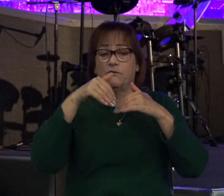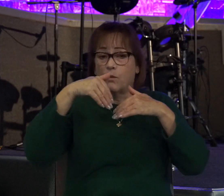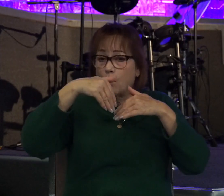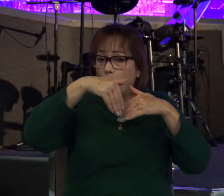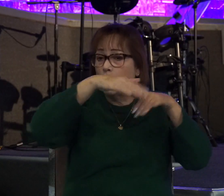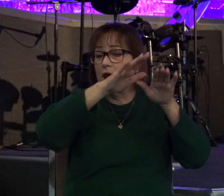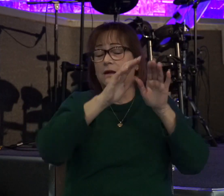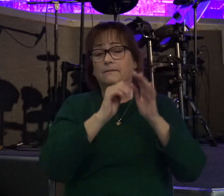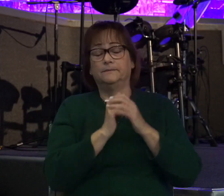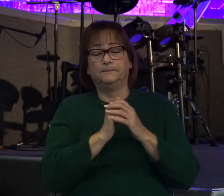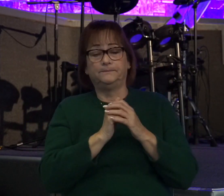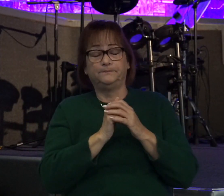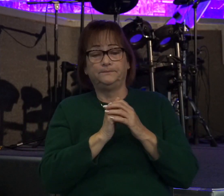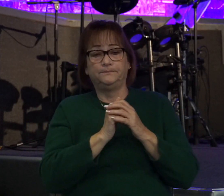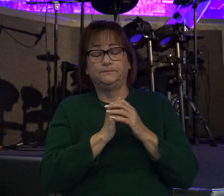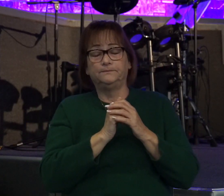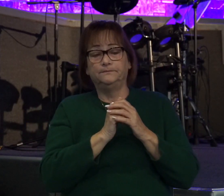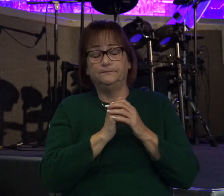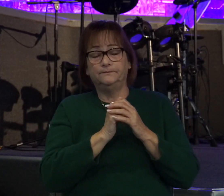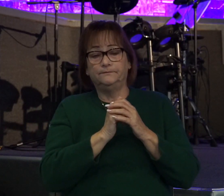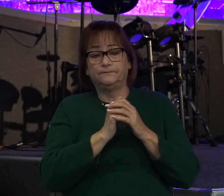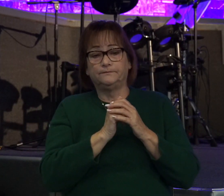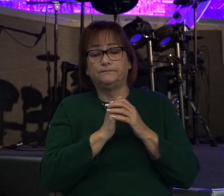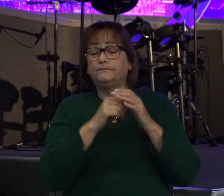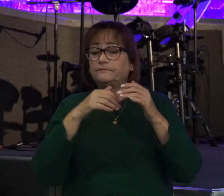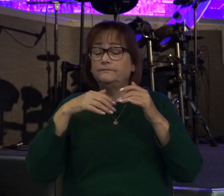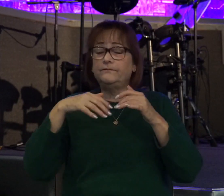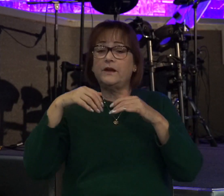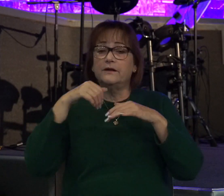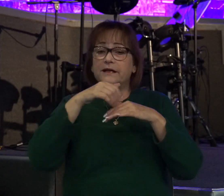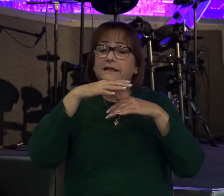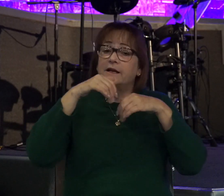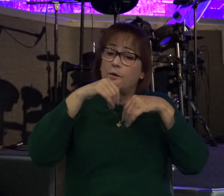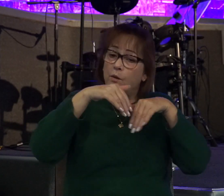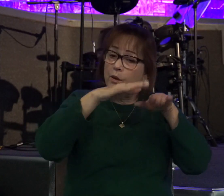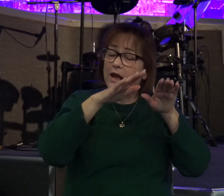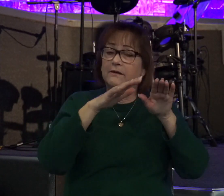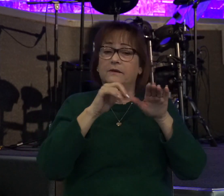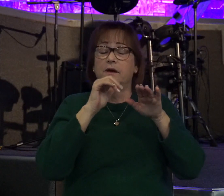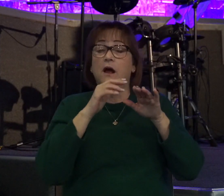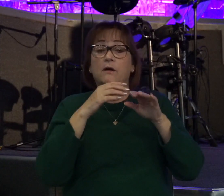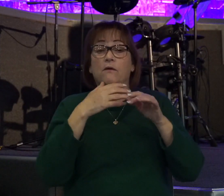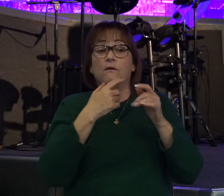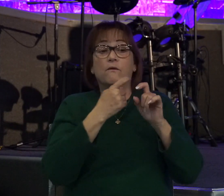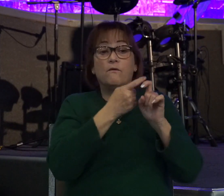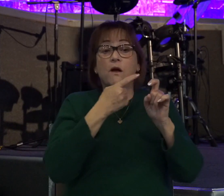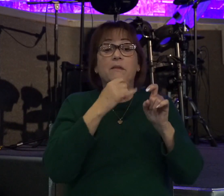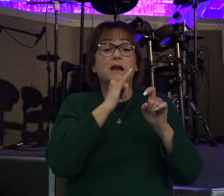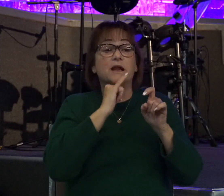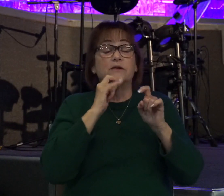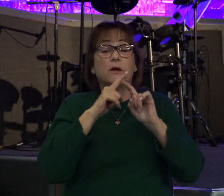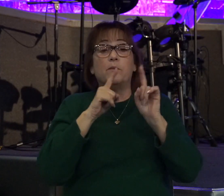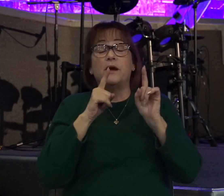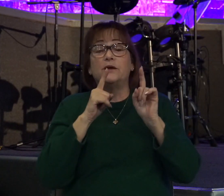And so they did. They sent it away. Not out of Israel, but to a man's house named